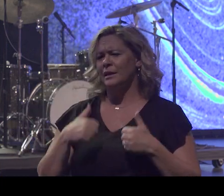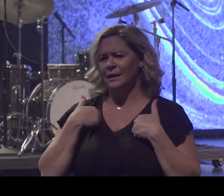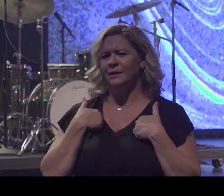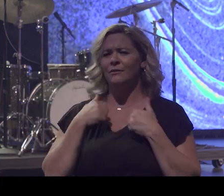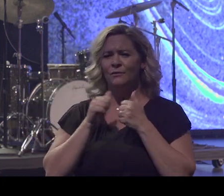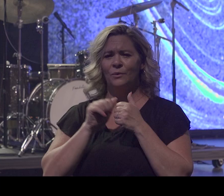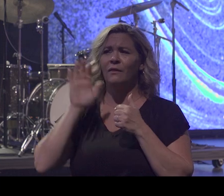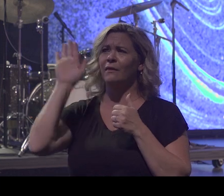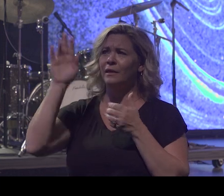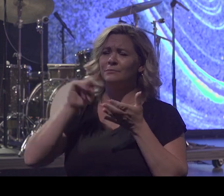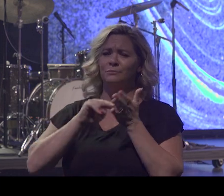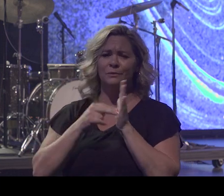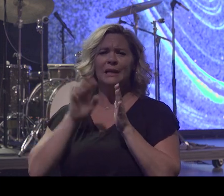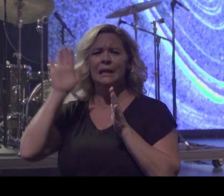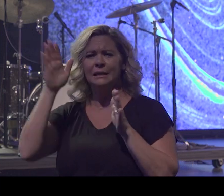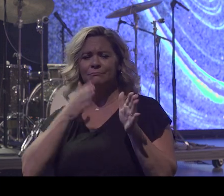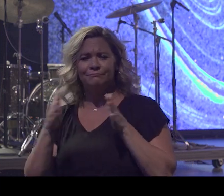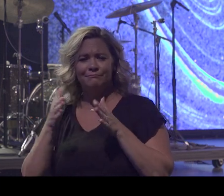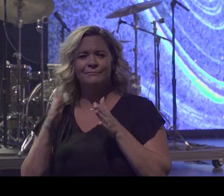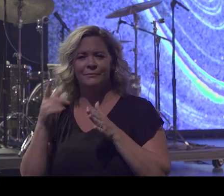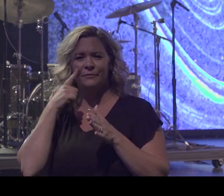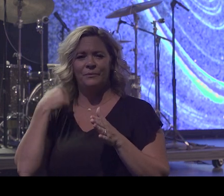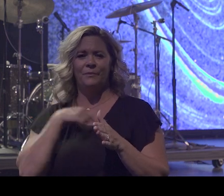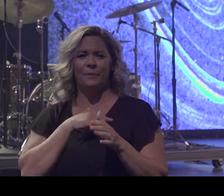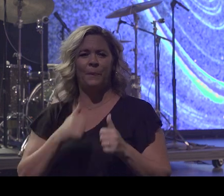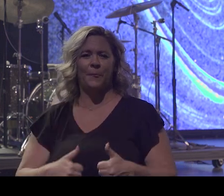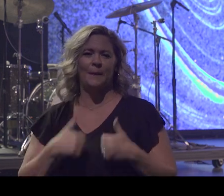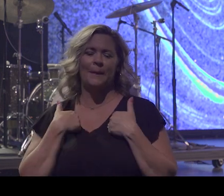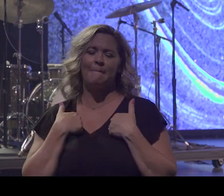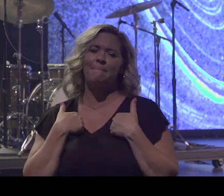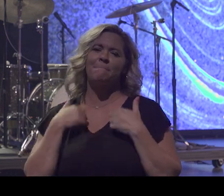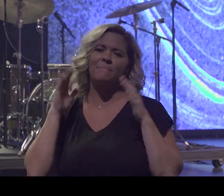and my hope for some of you that are here today,